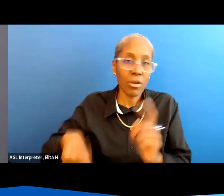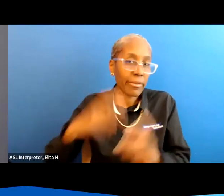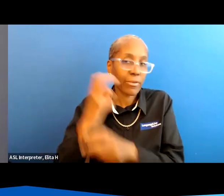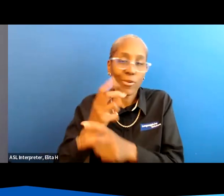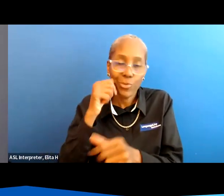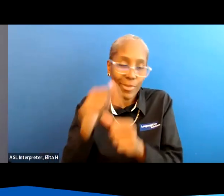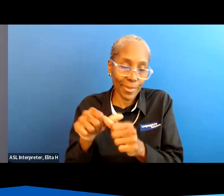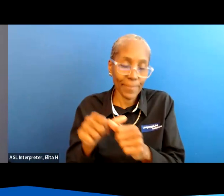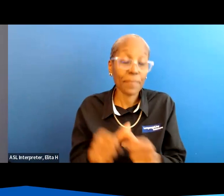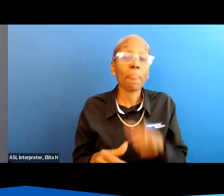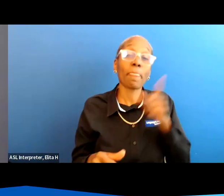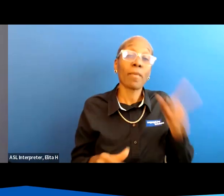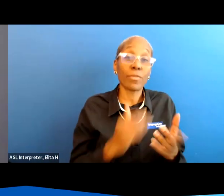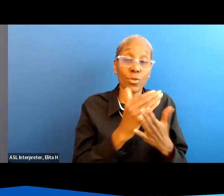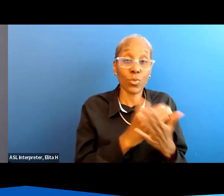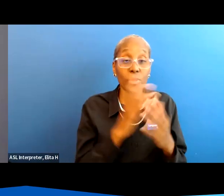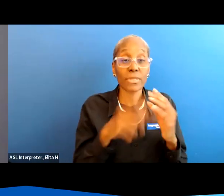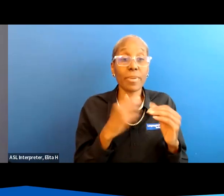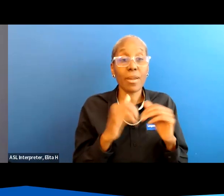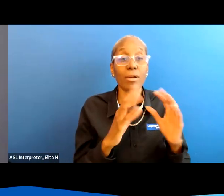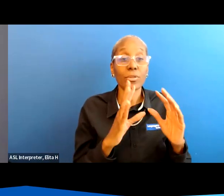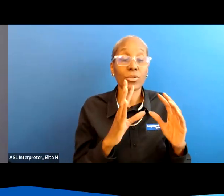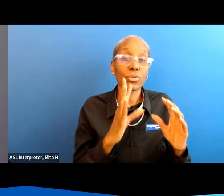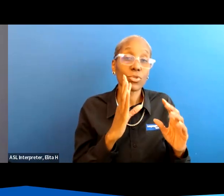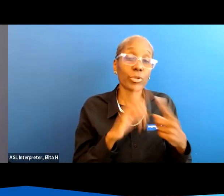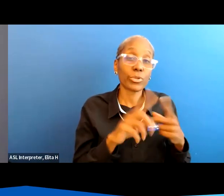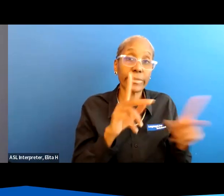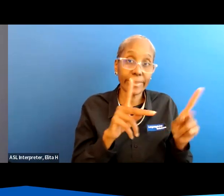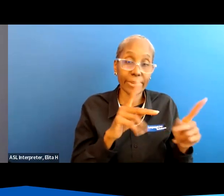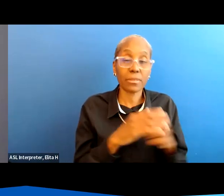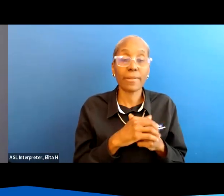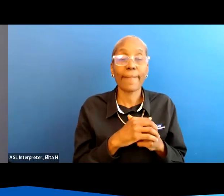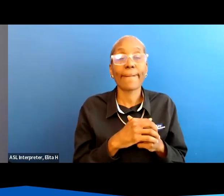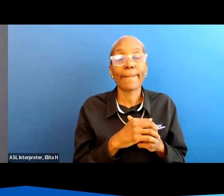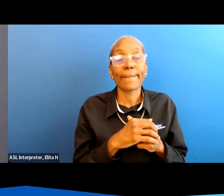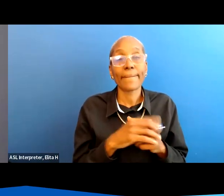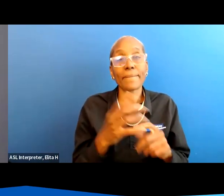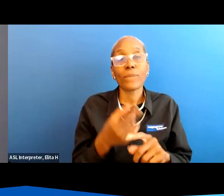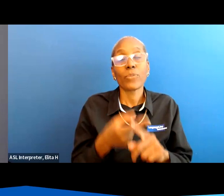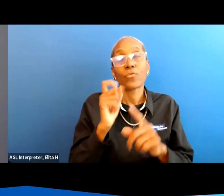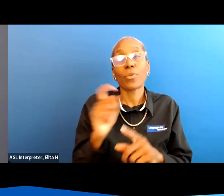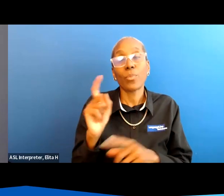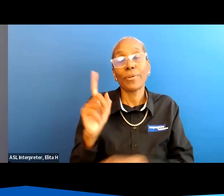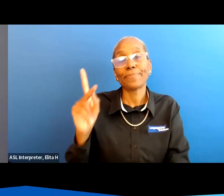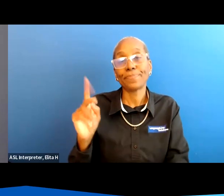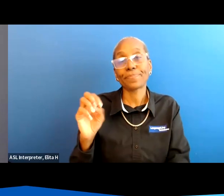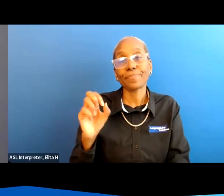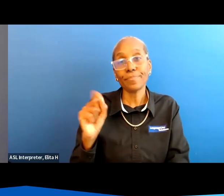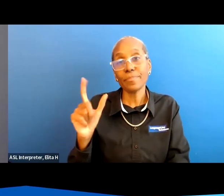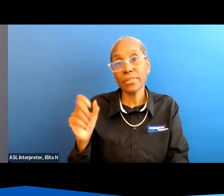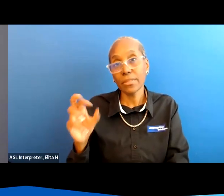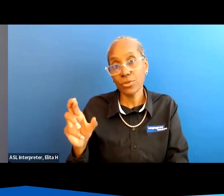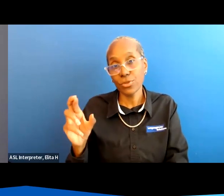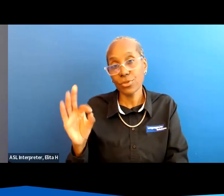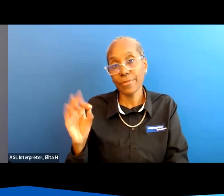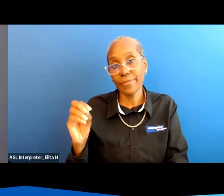this is a course about how to talk to people um it's from the kessler um the